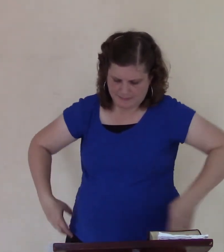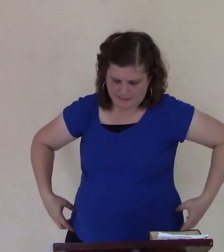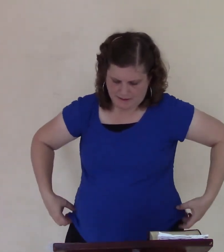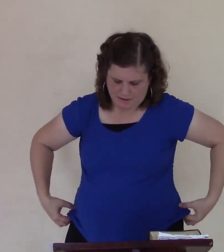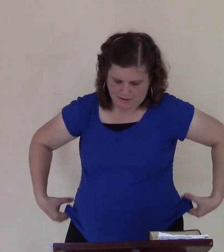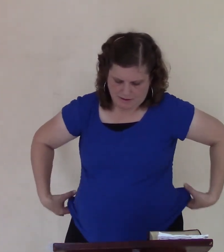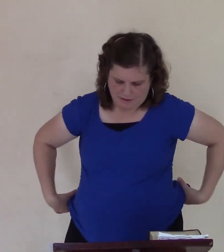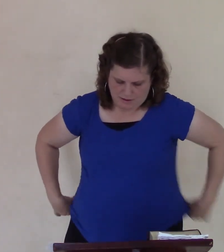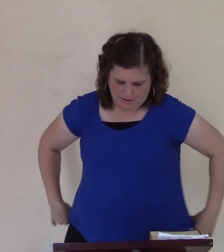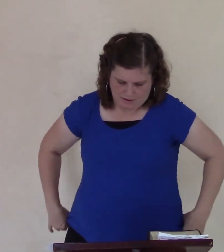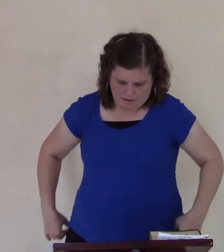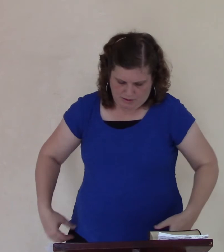at this verse here